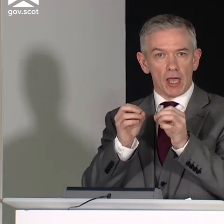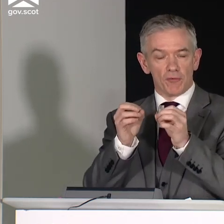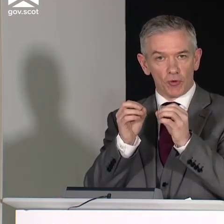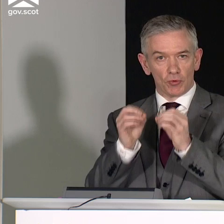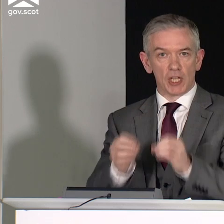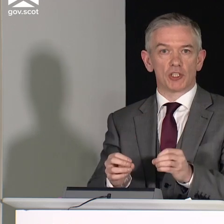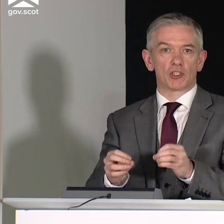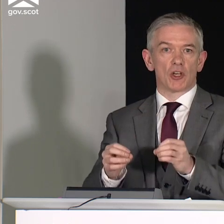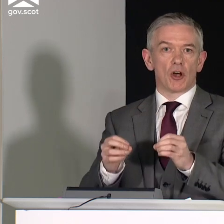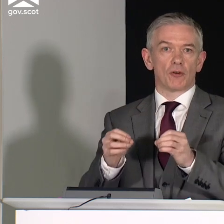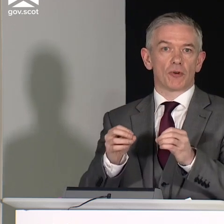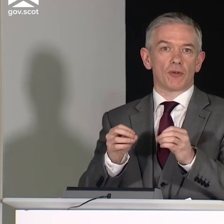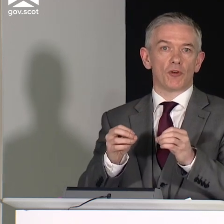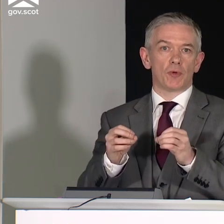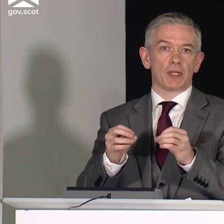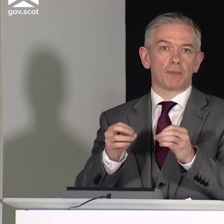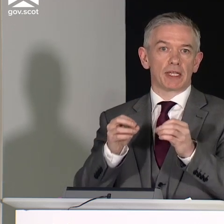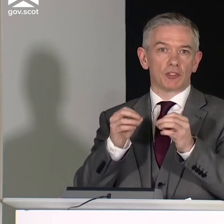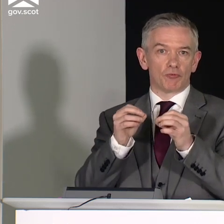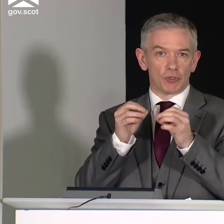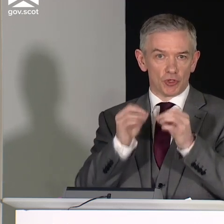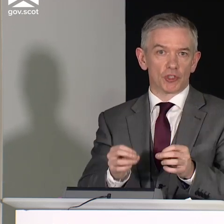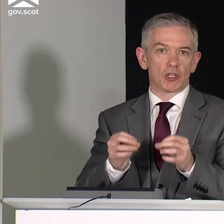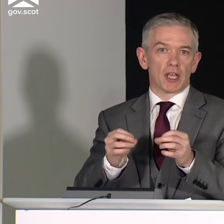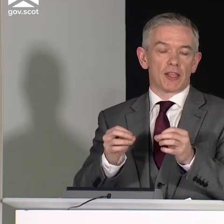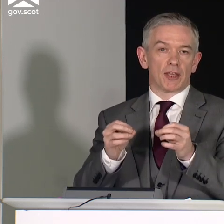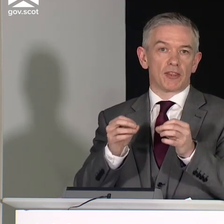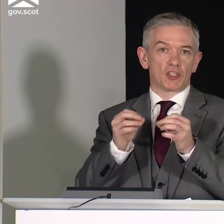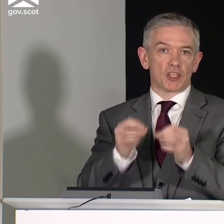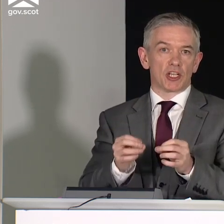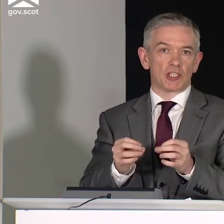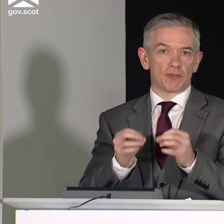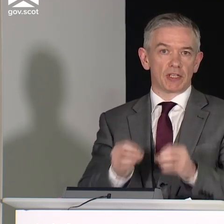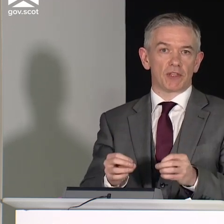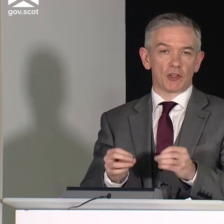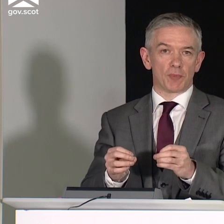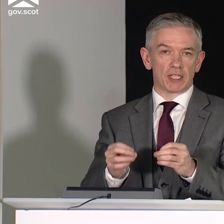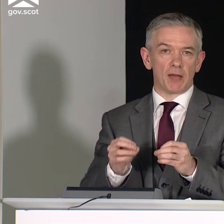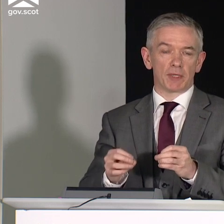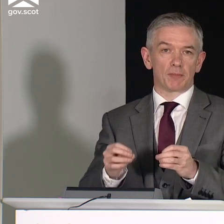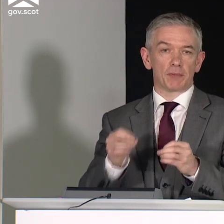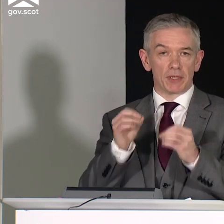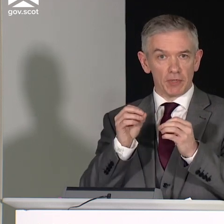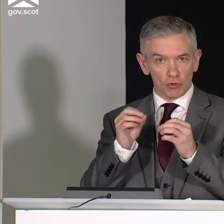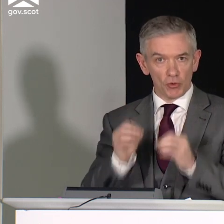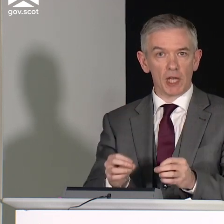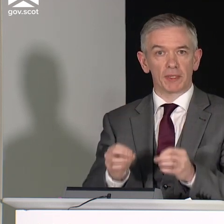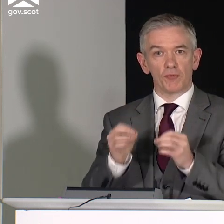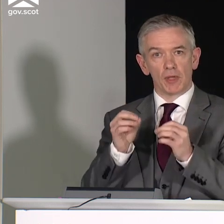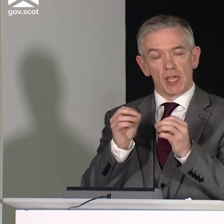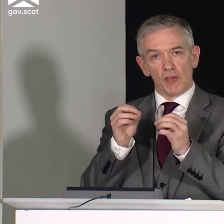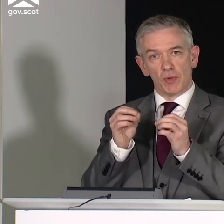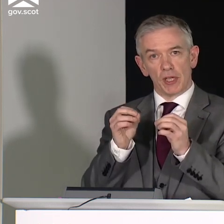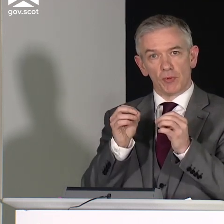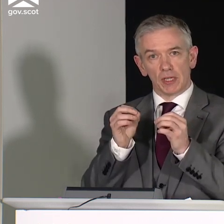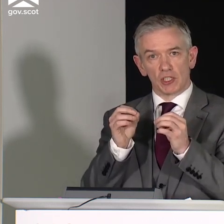foundations of how we begin to reduce the chances of any of these outbreaks happening. But if they do happen,